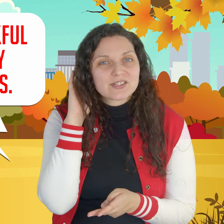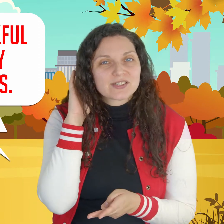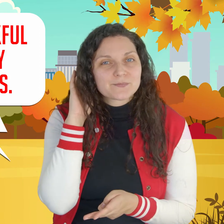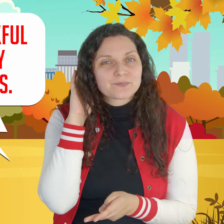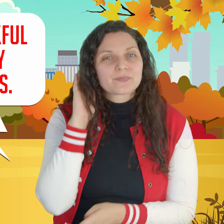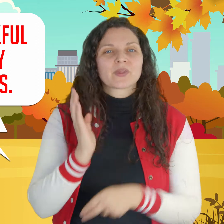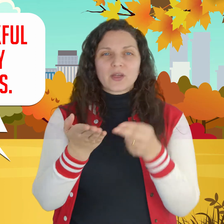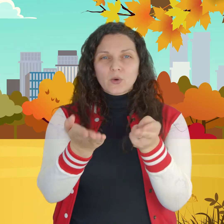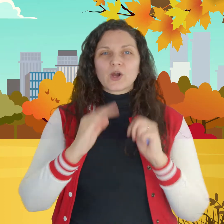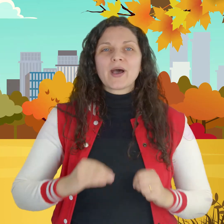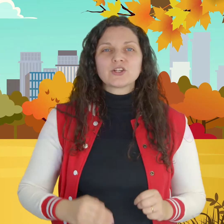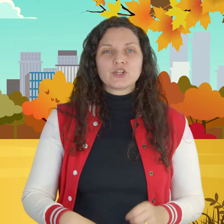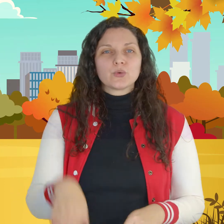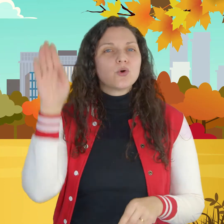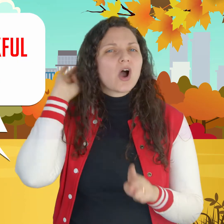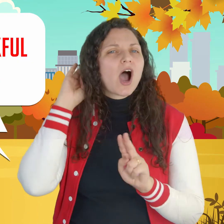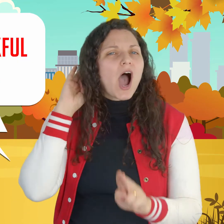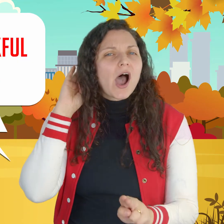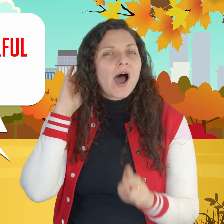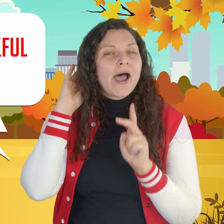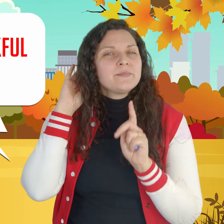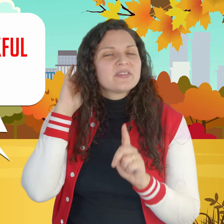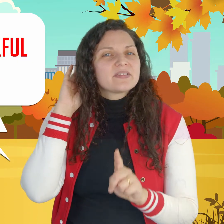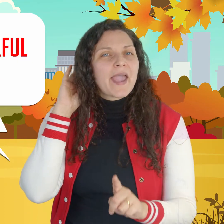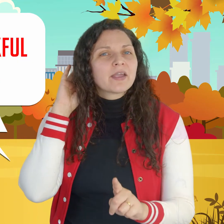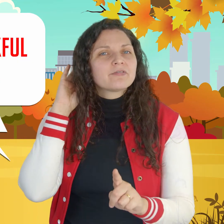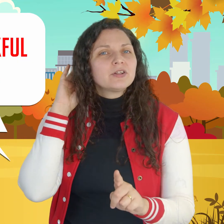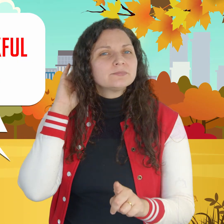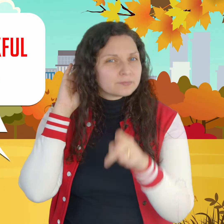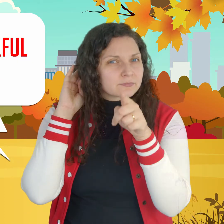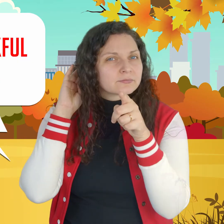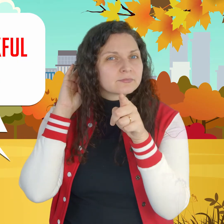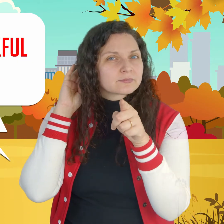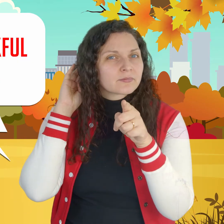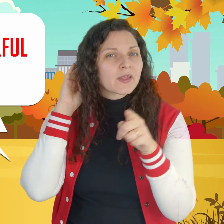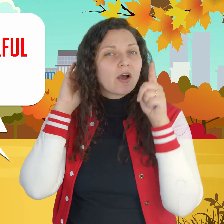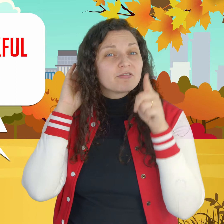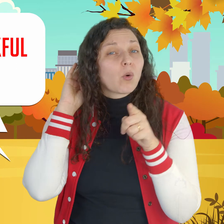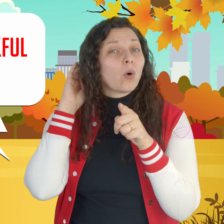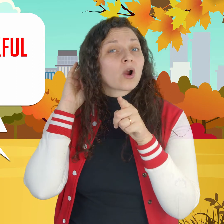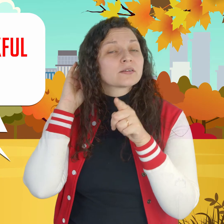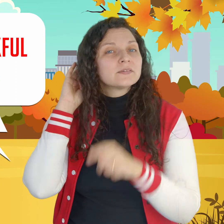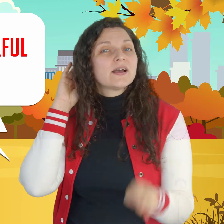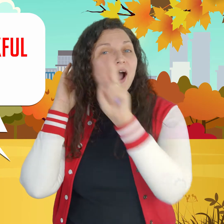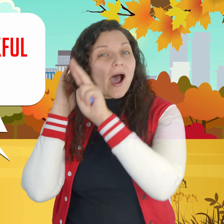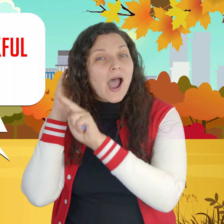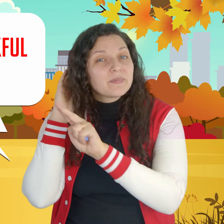what about you I'm thankful for I'm